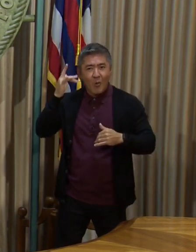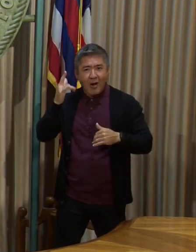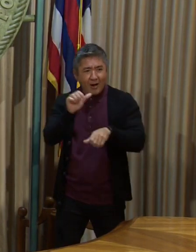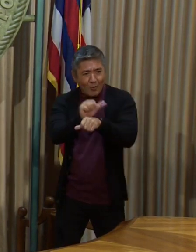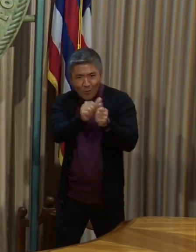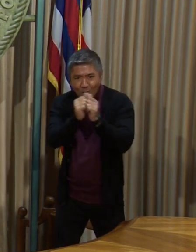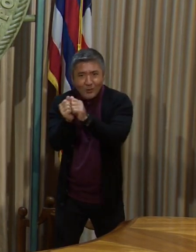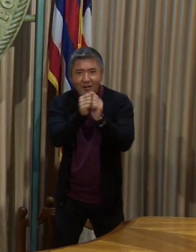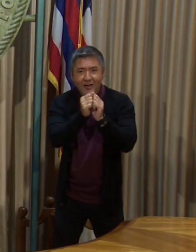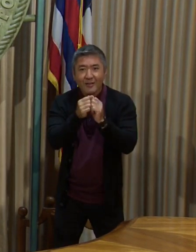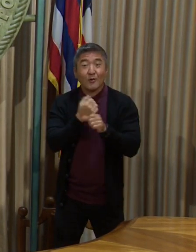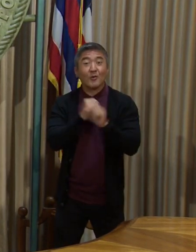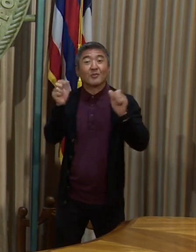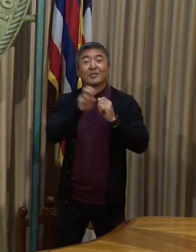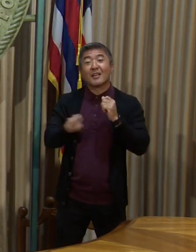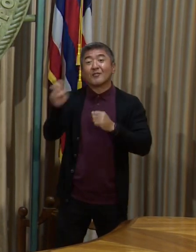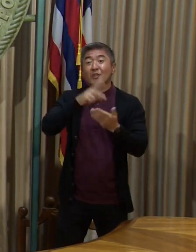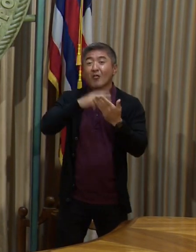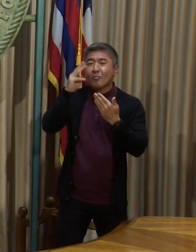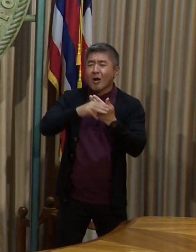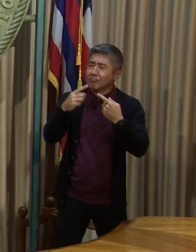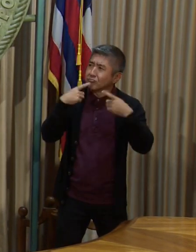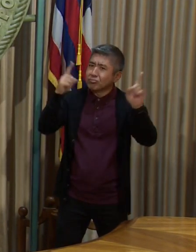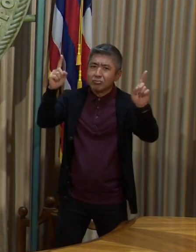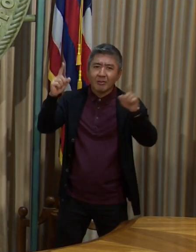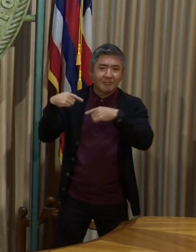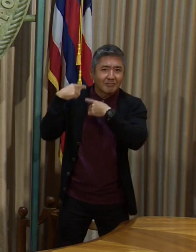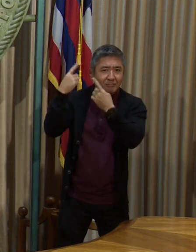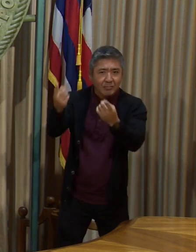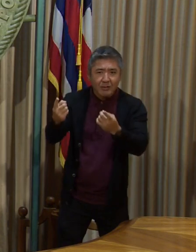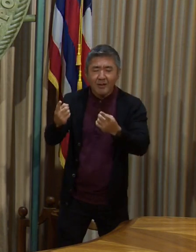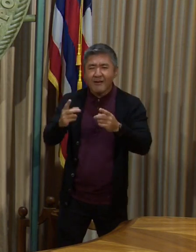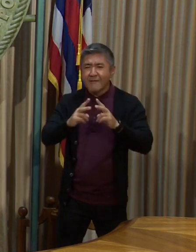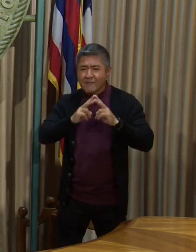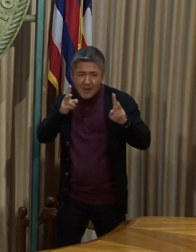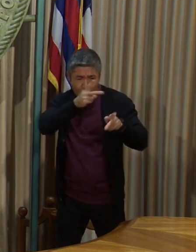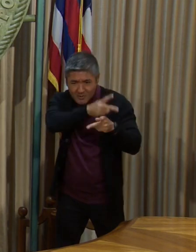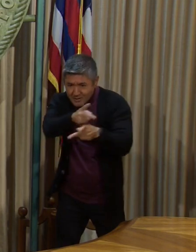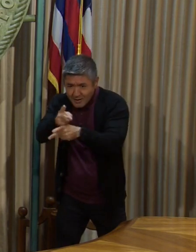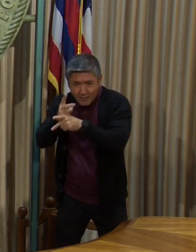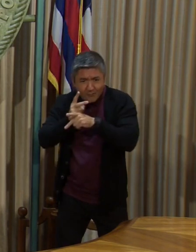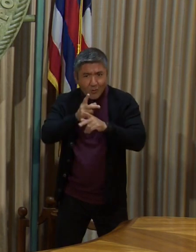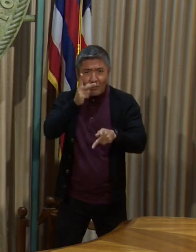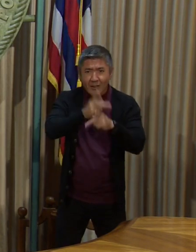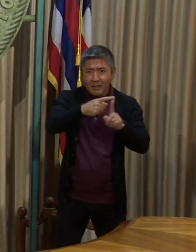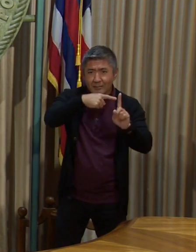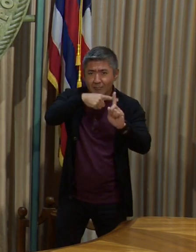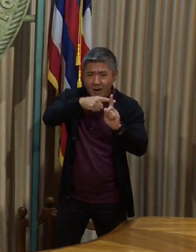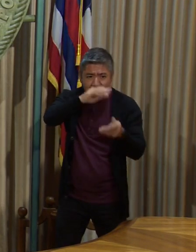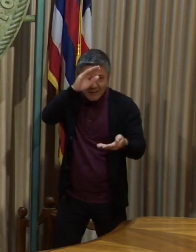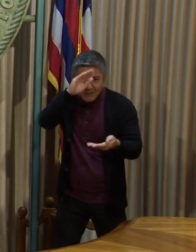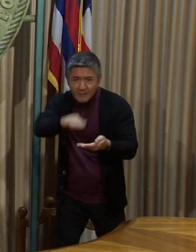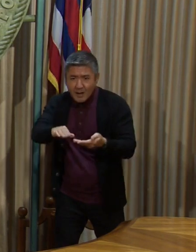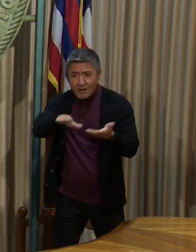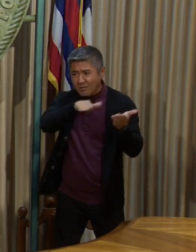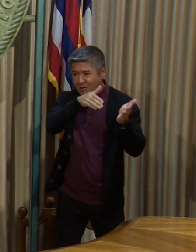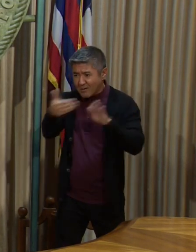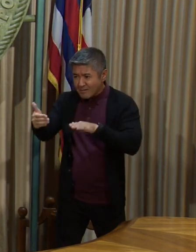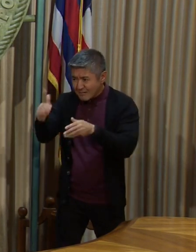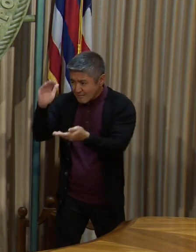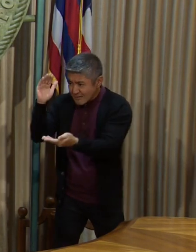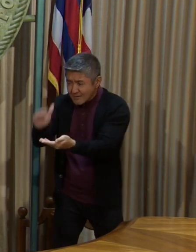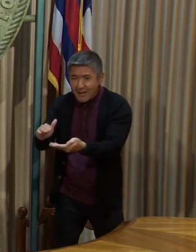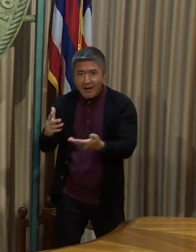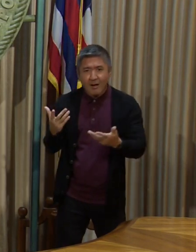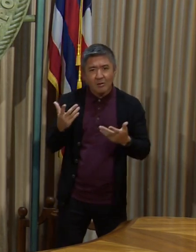has worked, and because we've been very diligent throughout this crisis to keep cases down, to keep mortality down, and to begin to open up